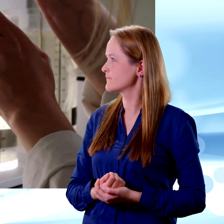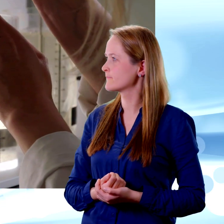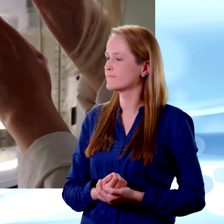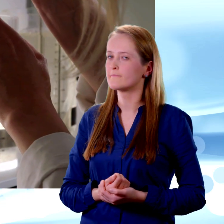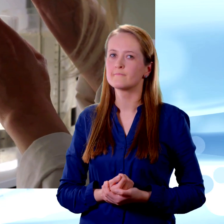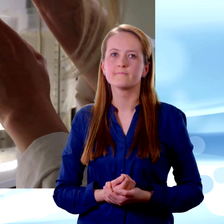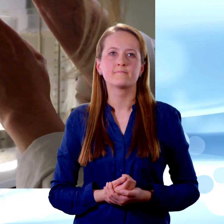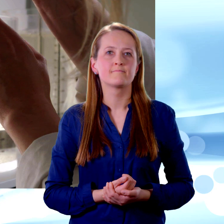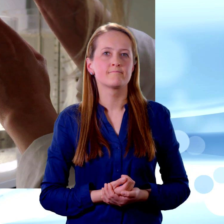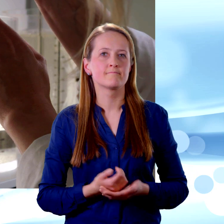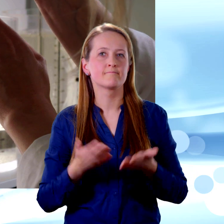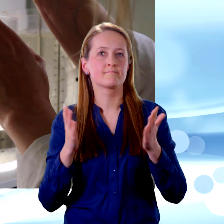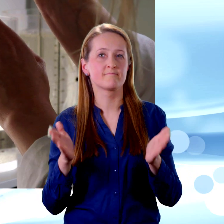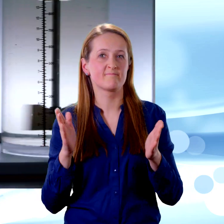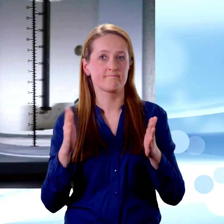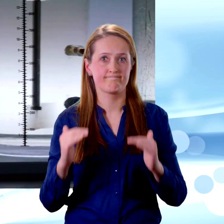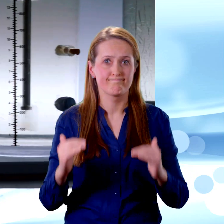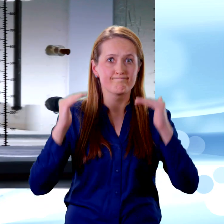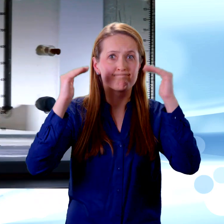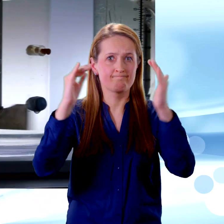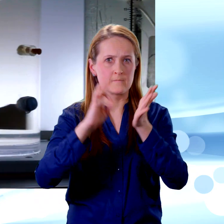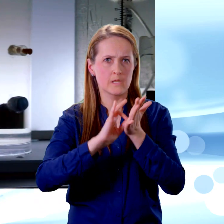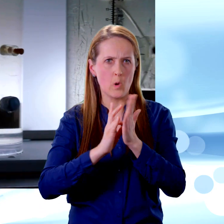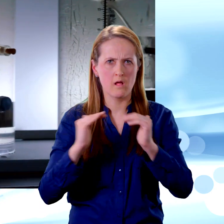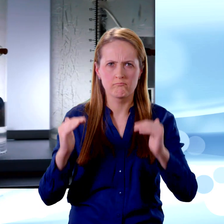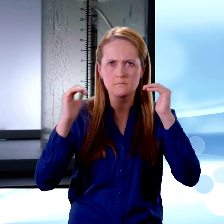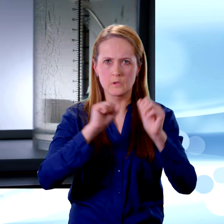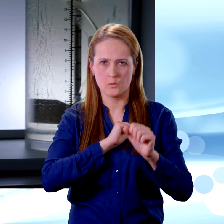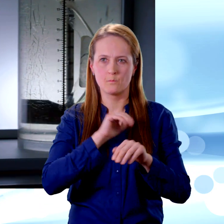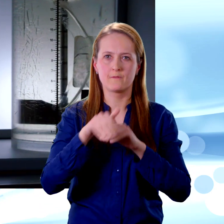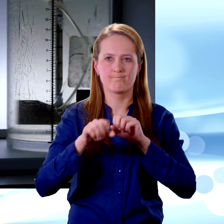Only when the water passes the highest quality standards is it allowed to leave the plant.